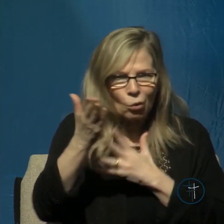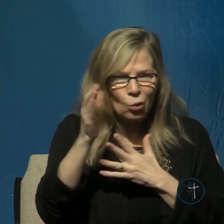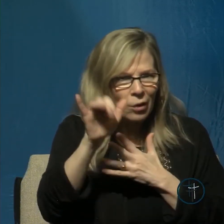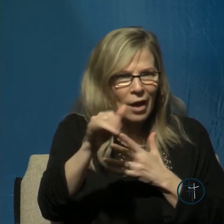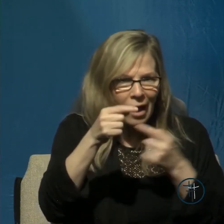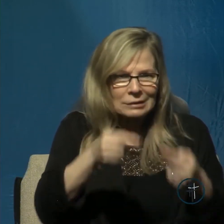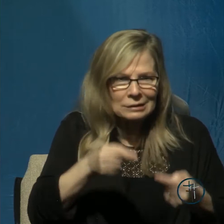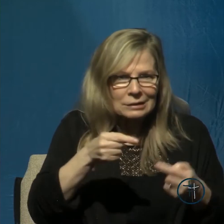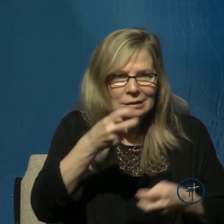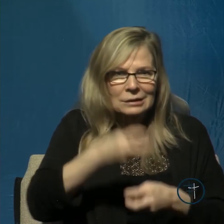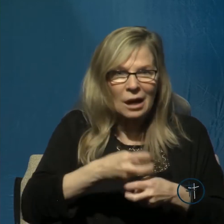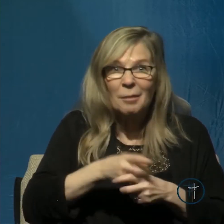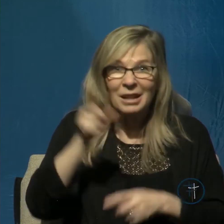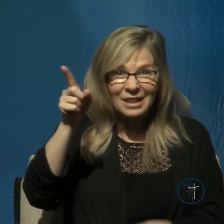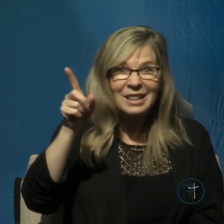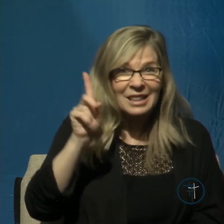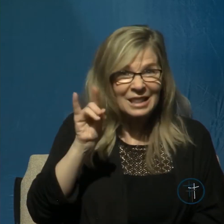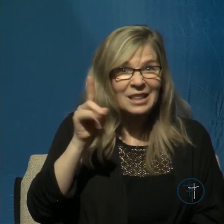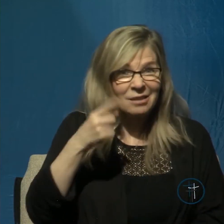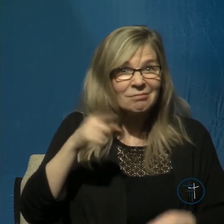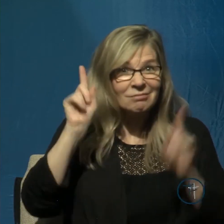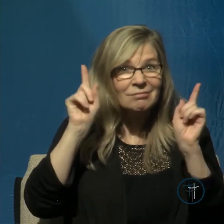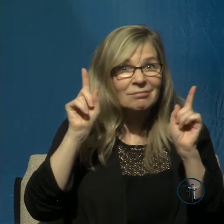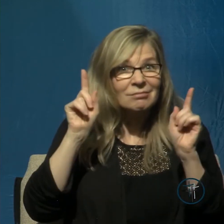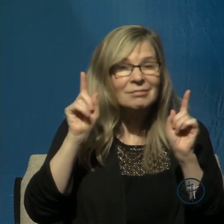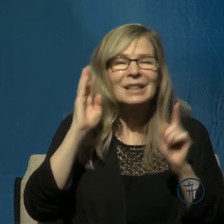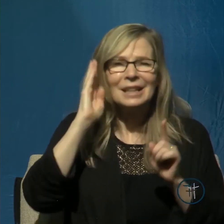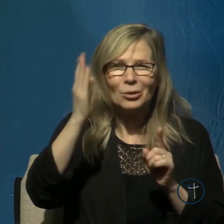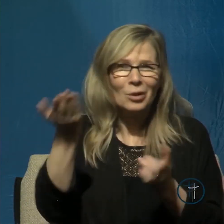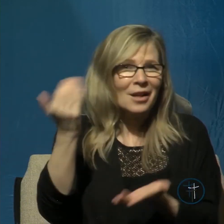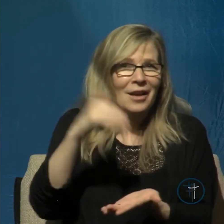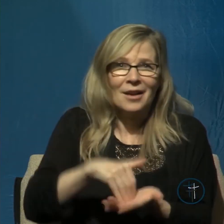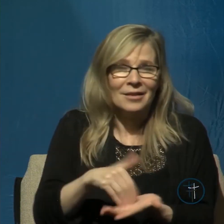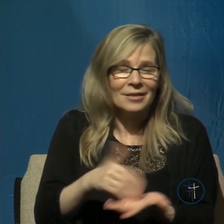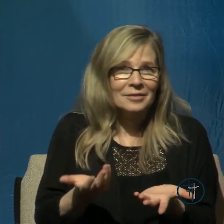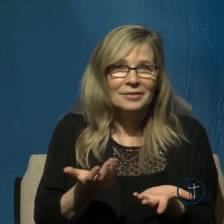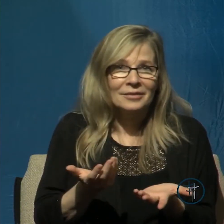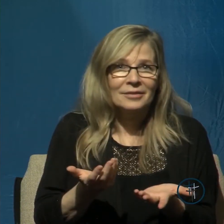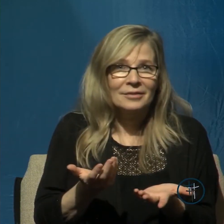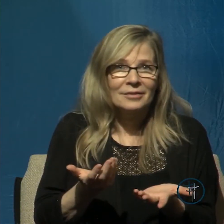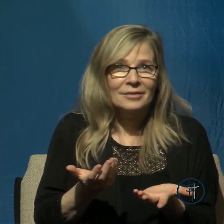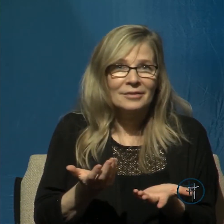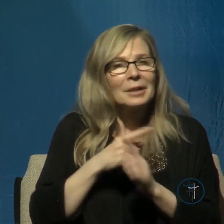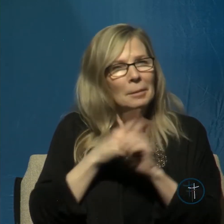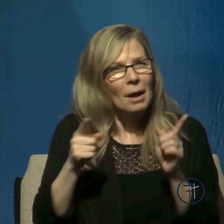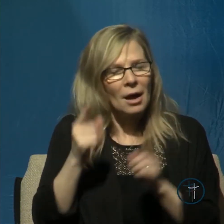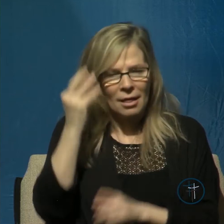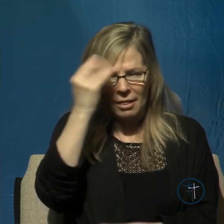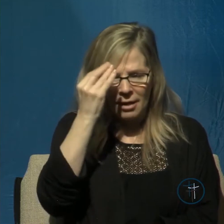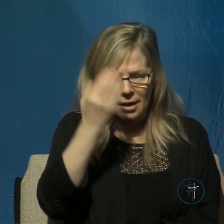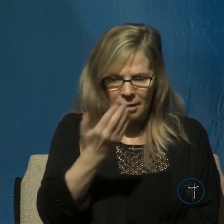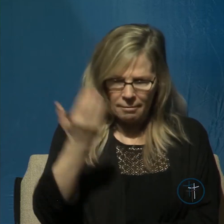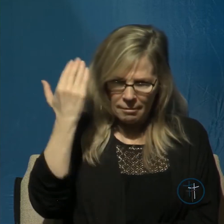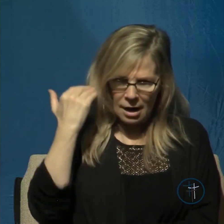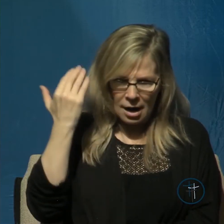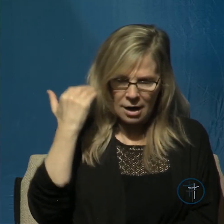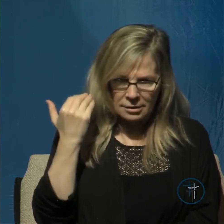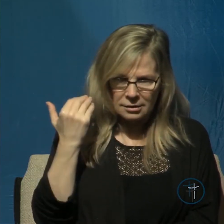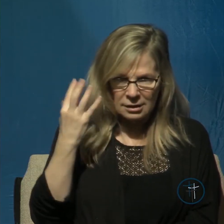he did it and he'll do it again however thinking back to some past experience while that's important it's